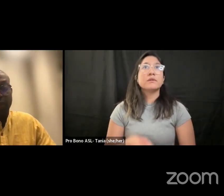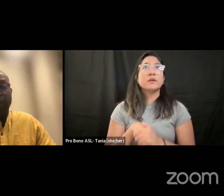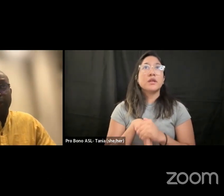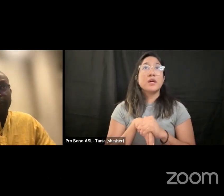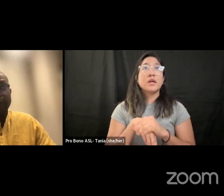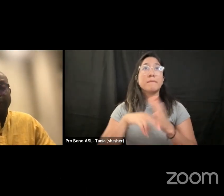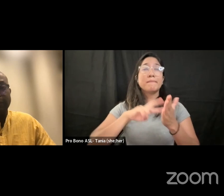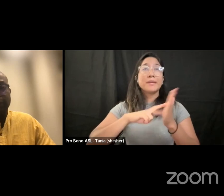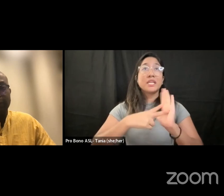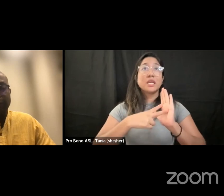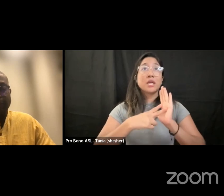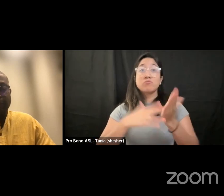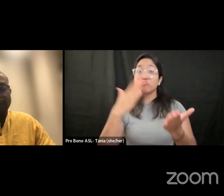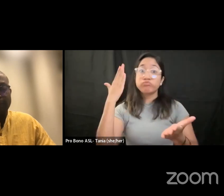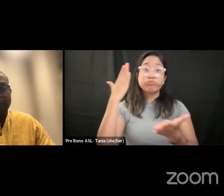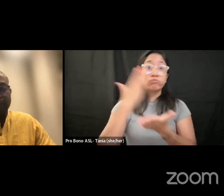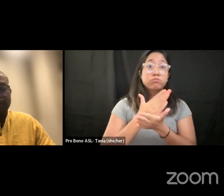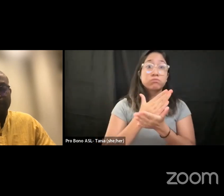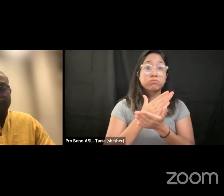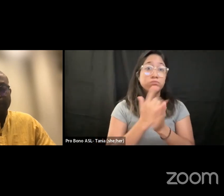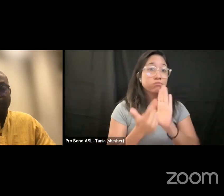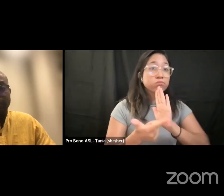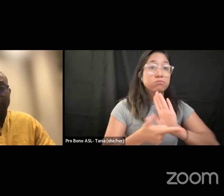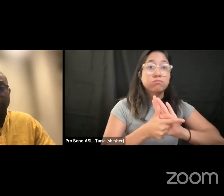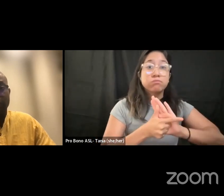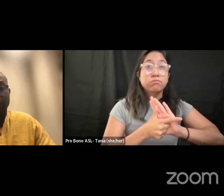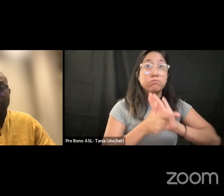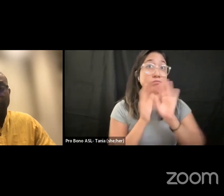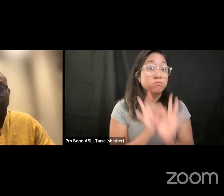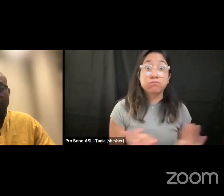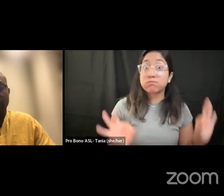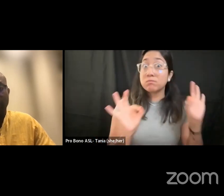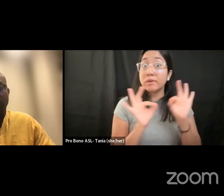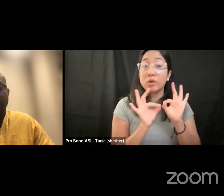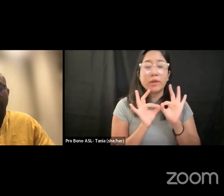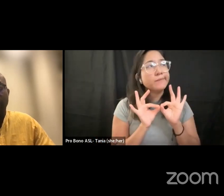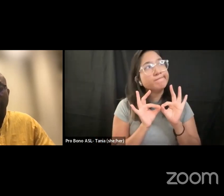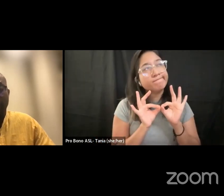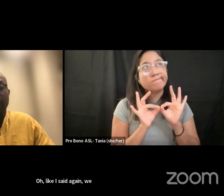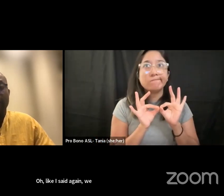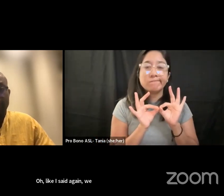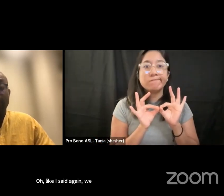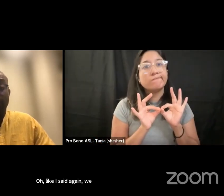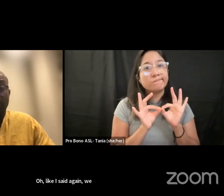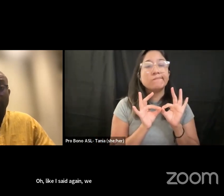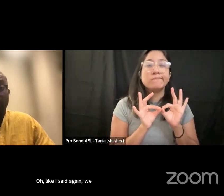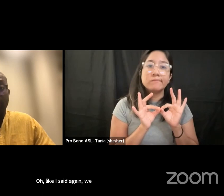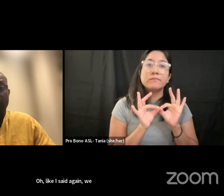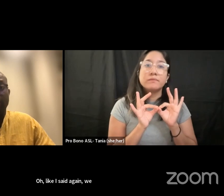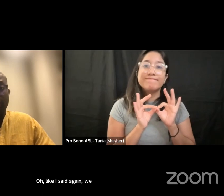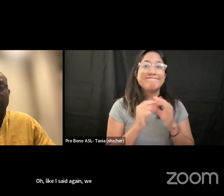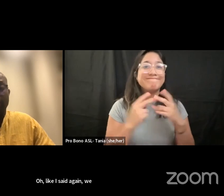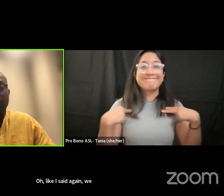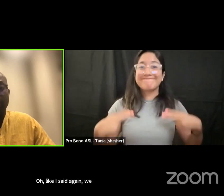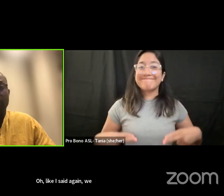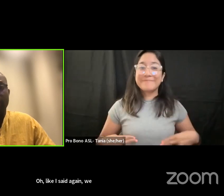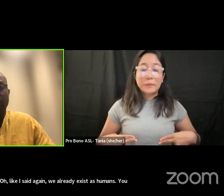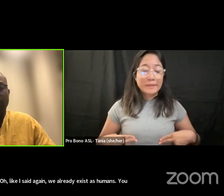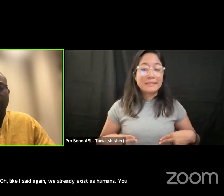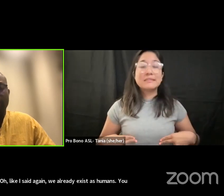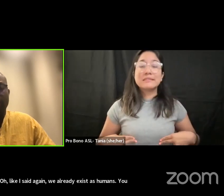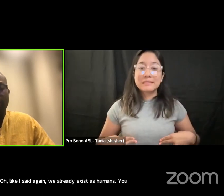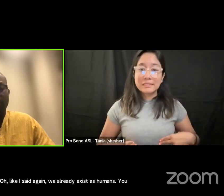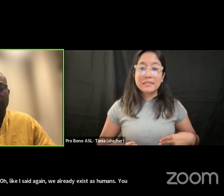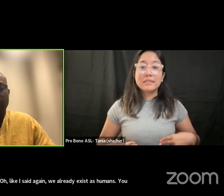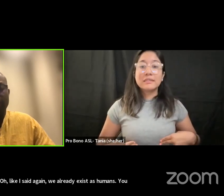stoppage matter uh like i said again we already exist as humans you know